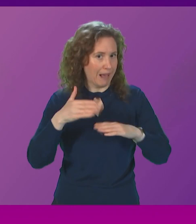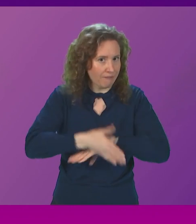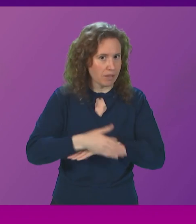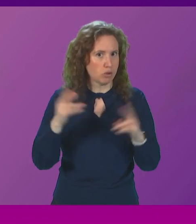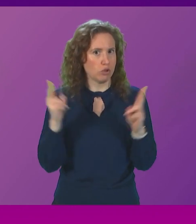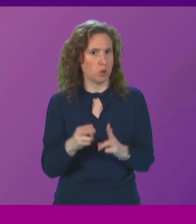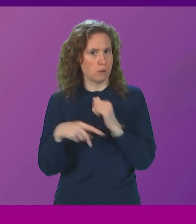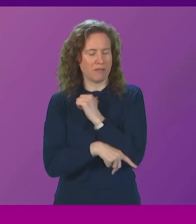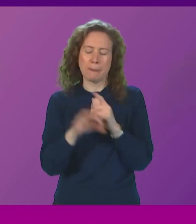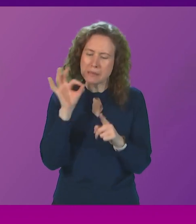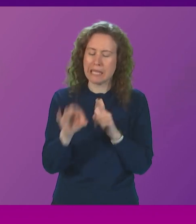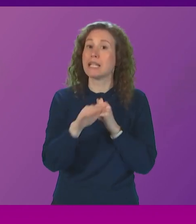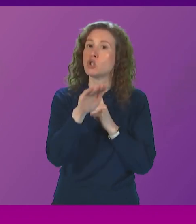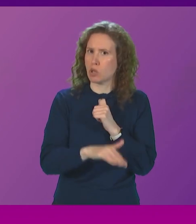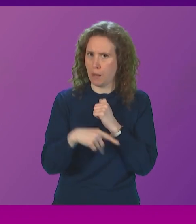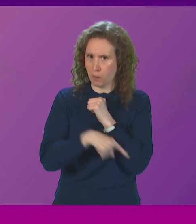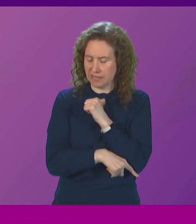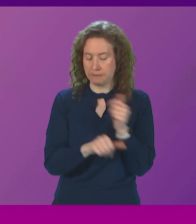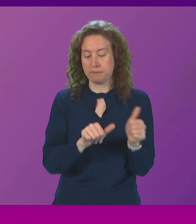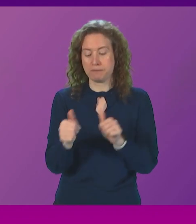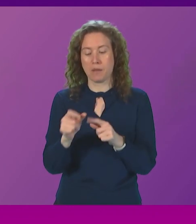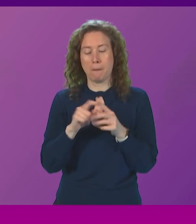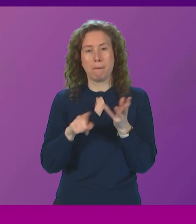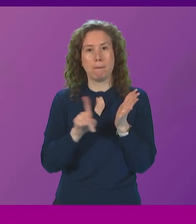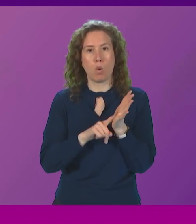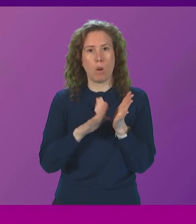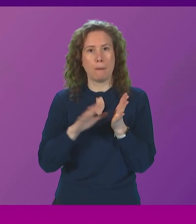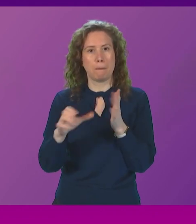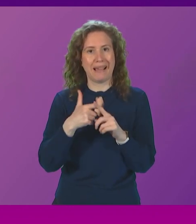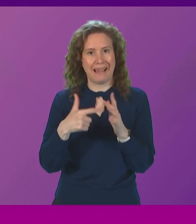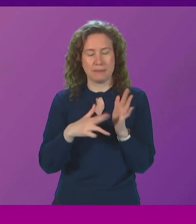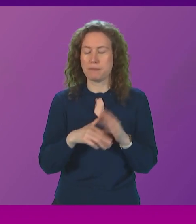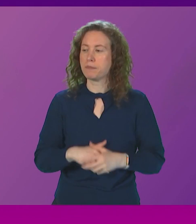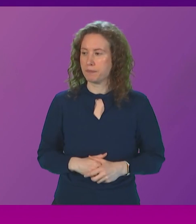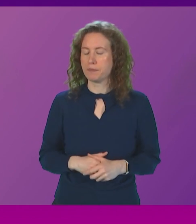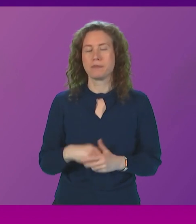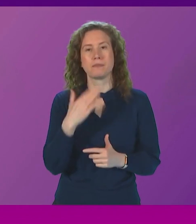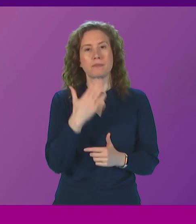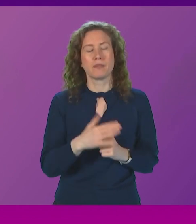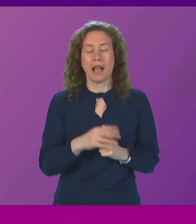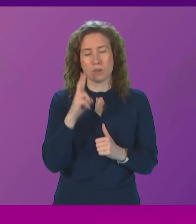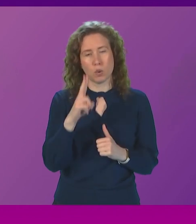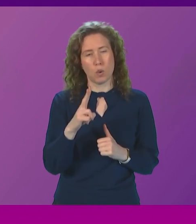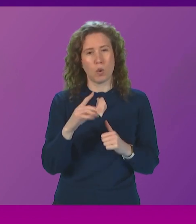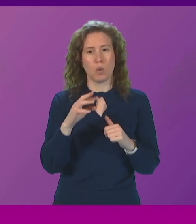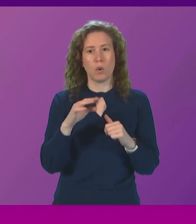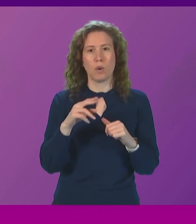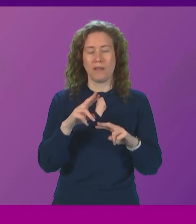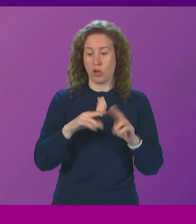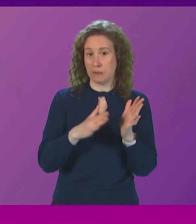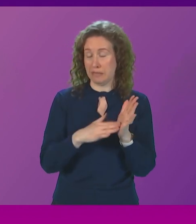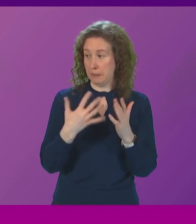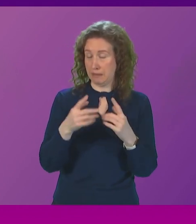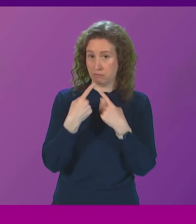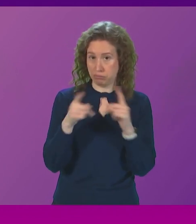particular child poverty I noted the First Minister's headline grabbing announcement prior to the